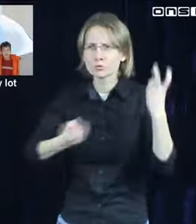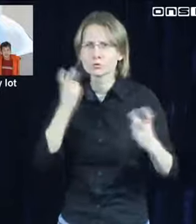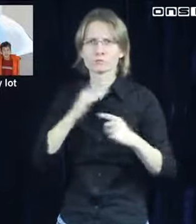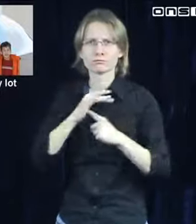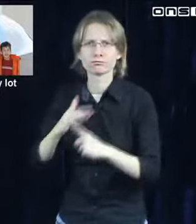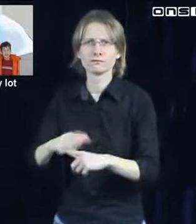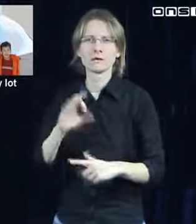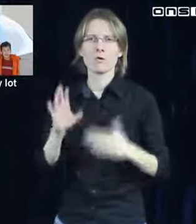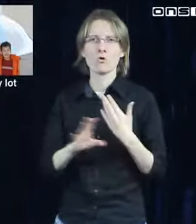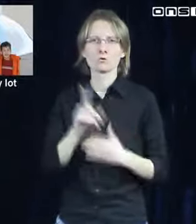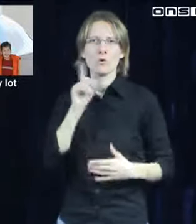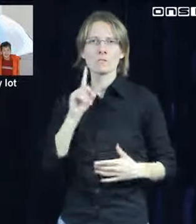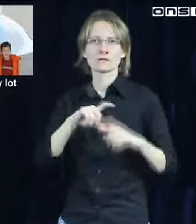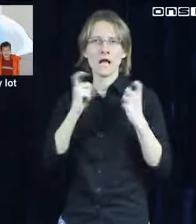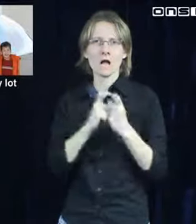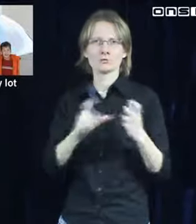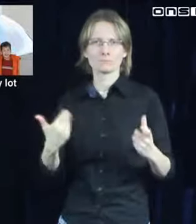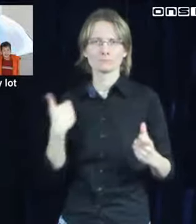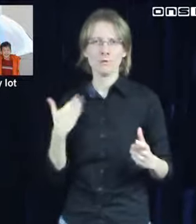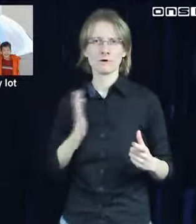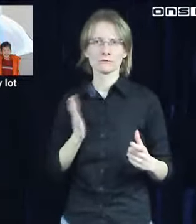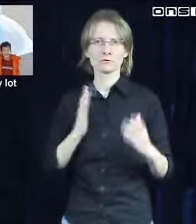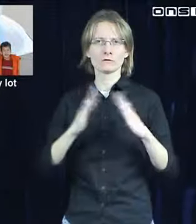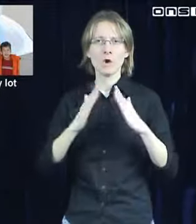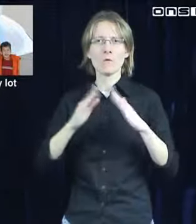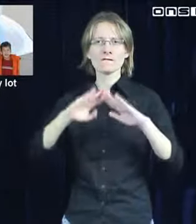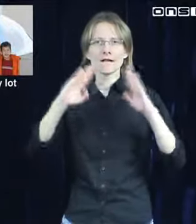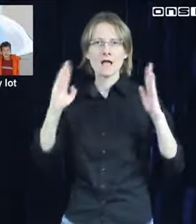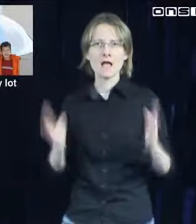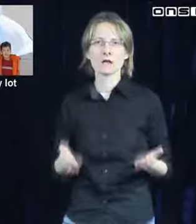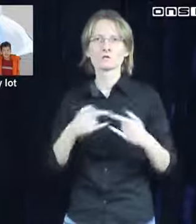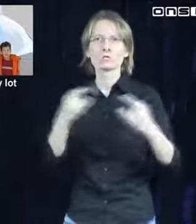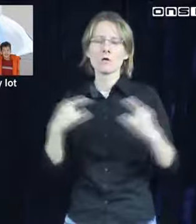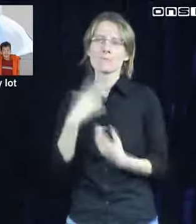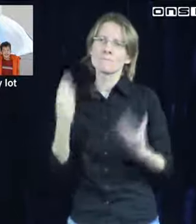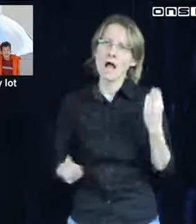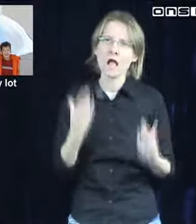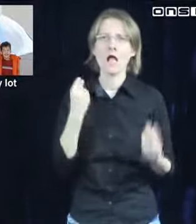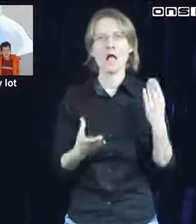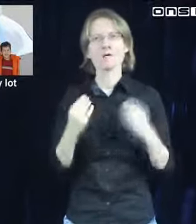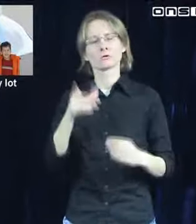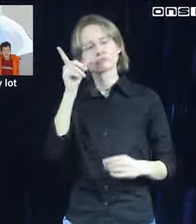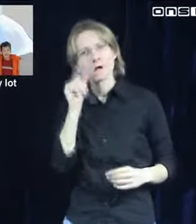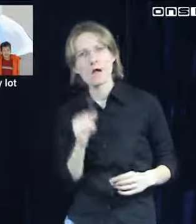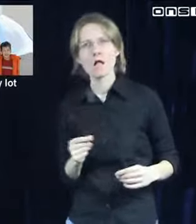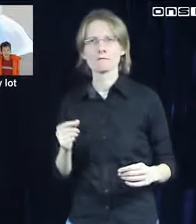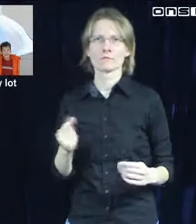all your fancy clothes, sneakers looking right to death I love it, don't you talk, walk in that